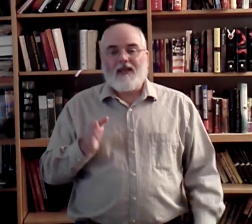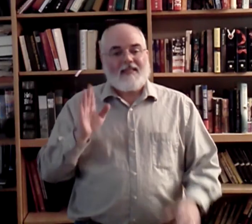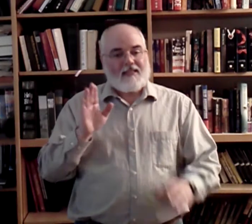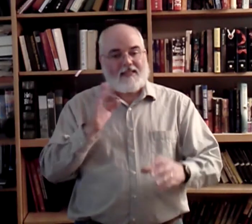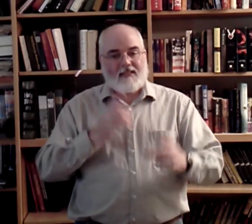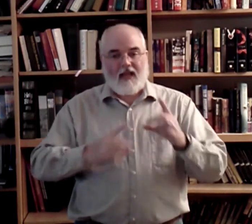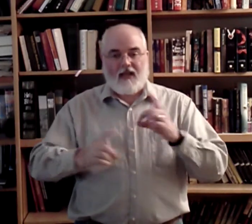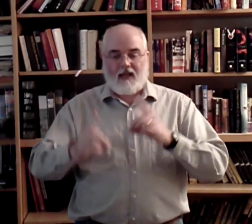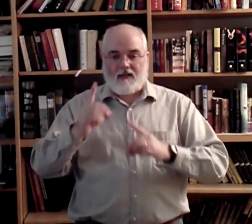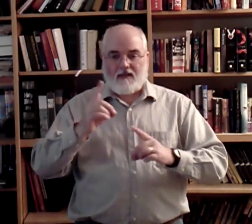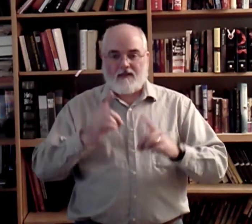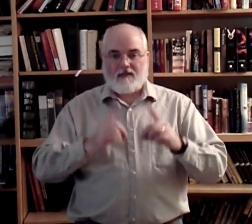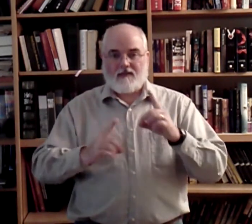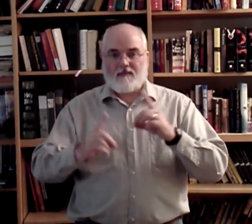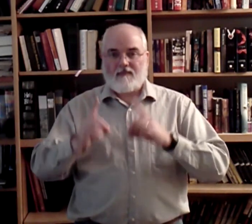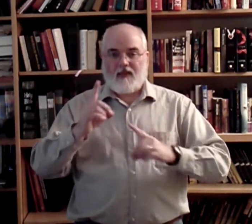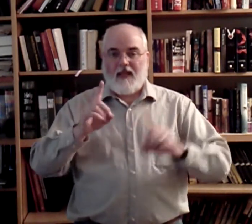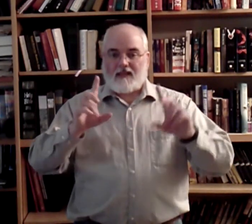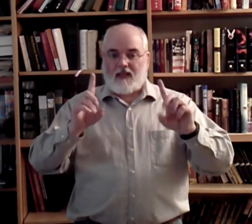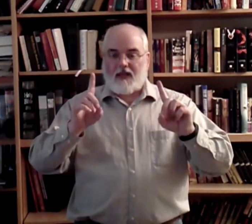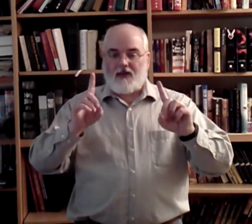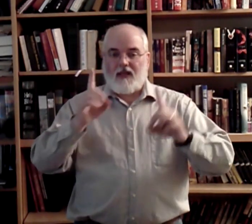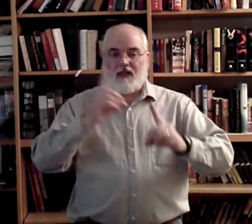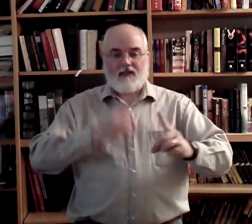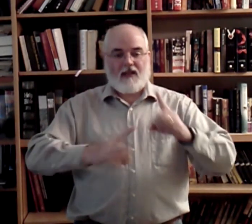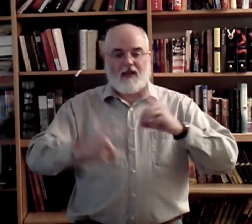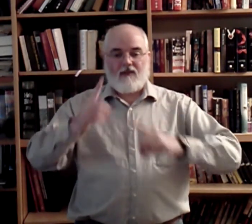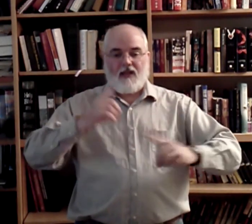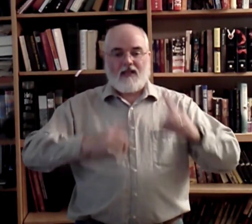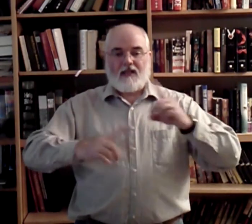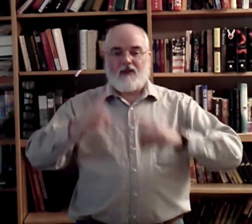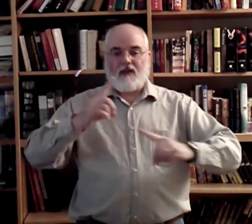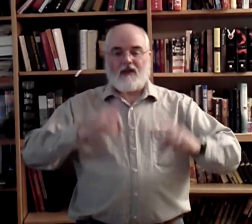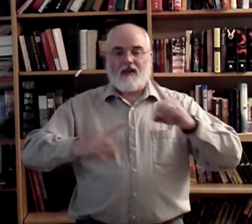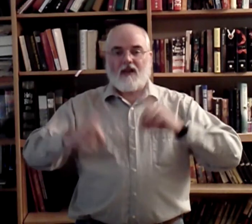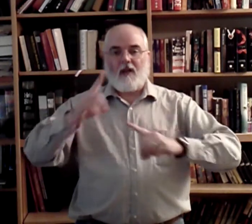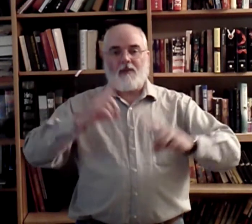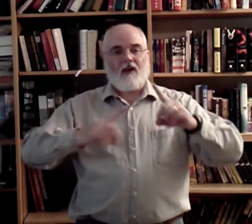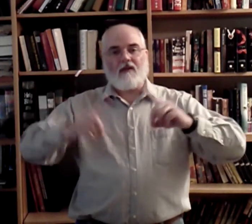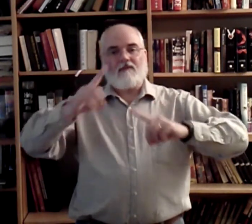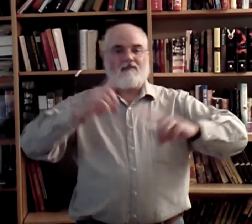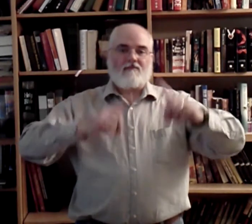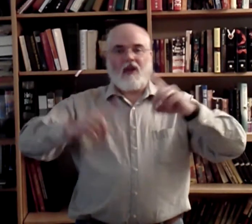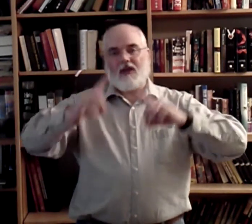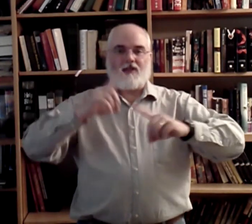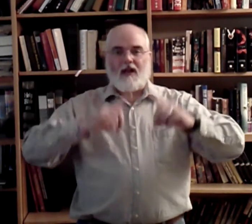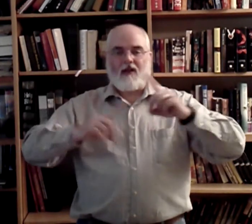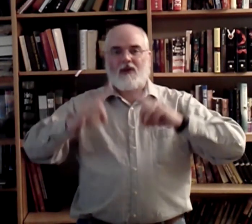signing. The letter D is kind of up in the air. Like you're signing, okay?